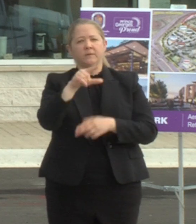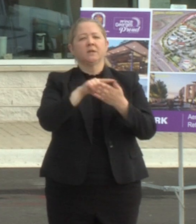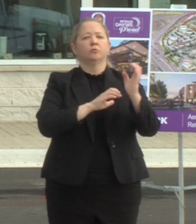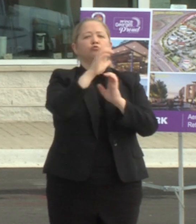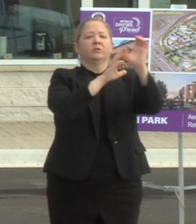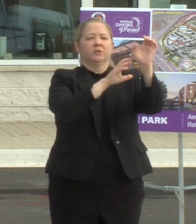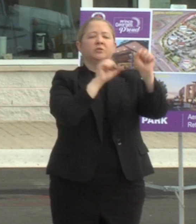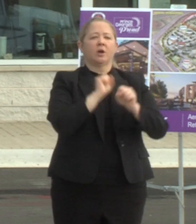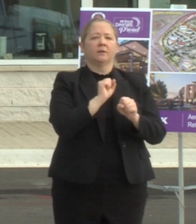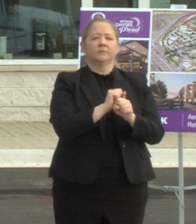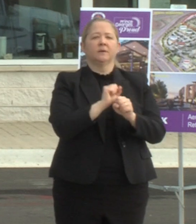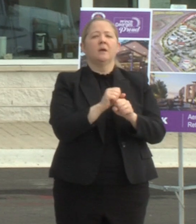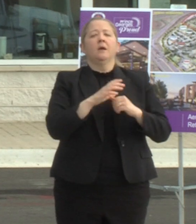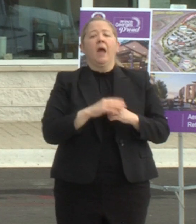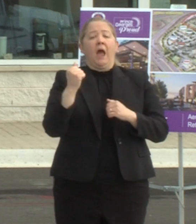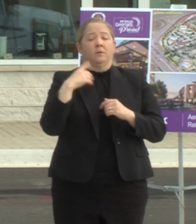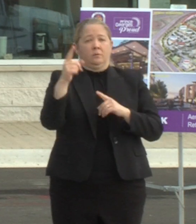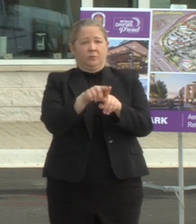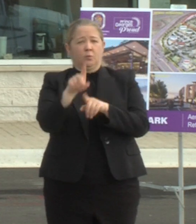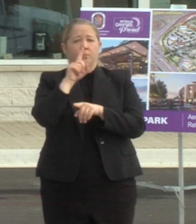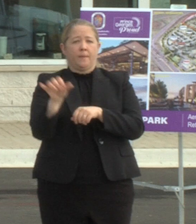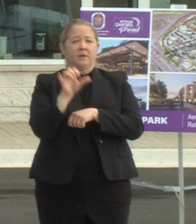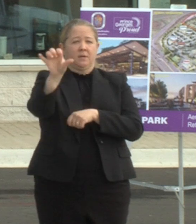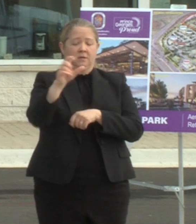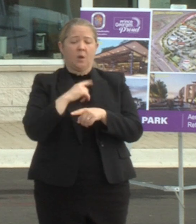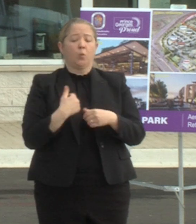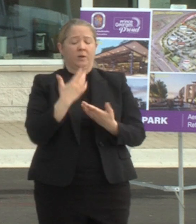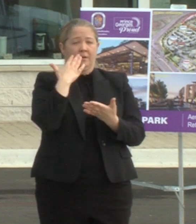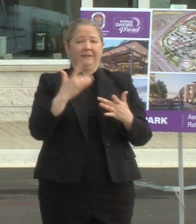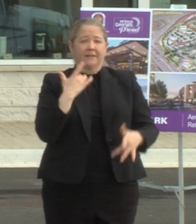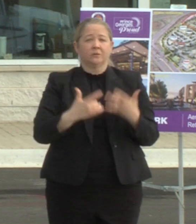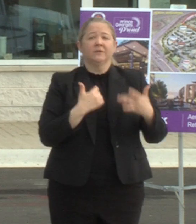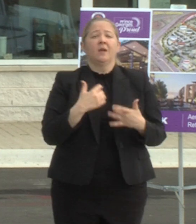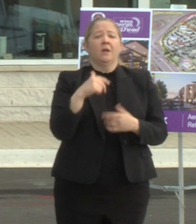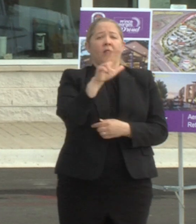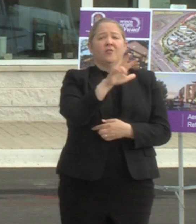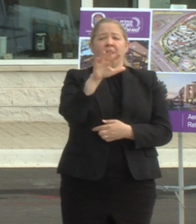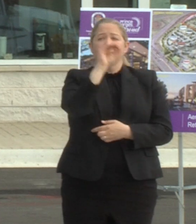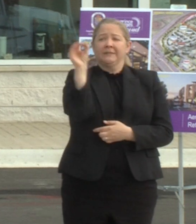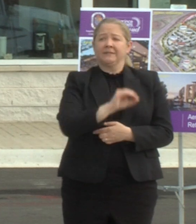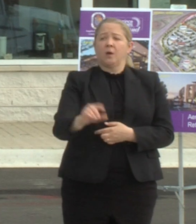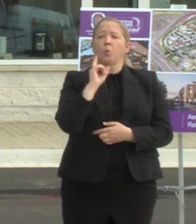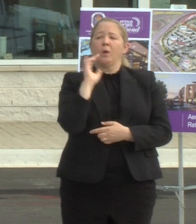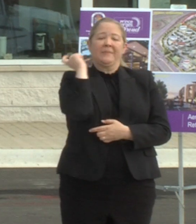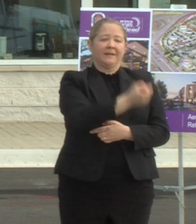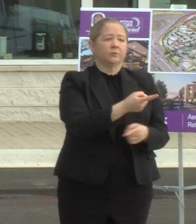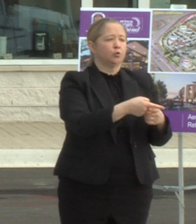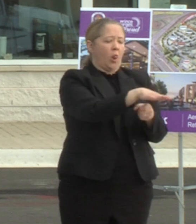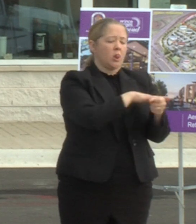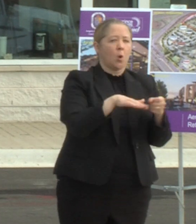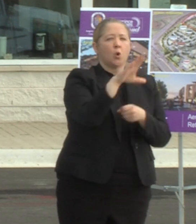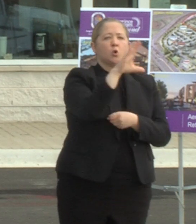excited to announce that more than 35 percent of the jobs and contract dollars will be awarded to local county